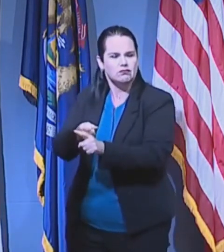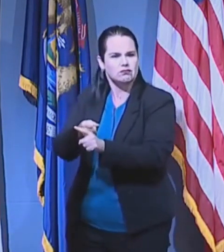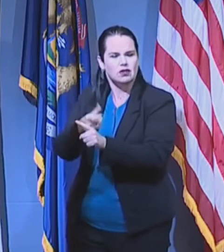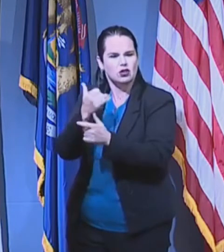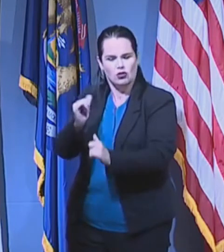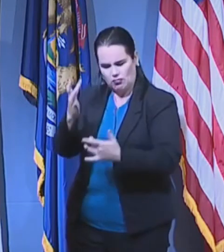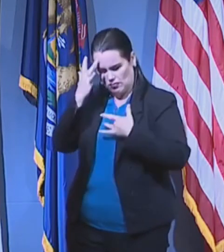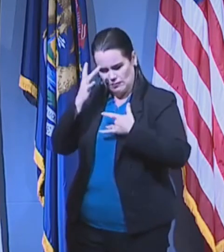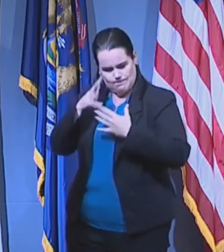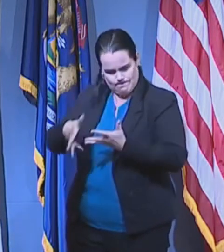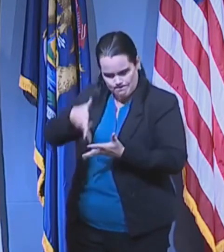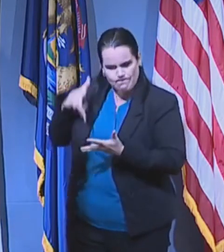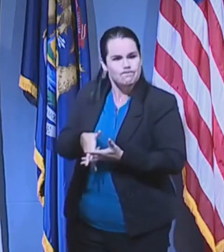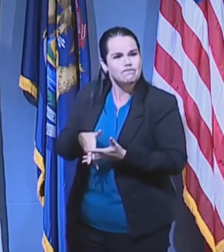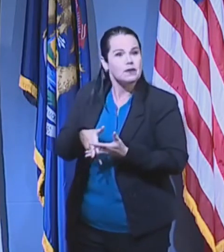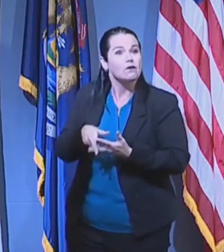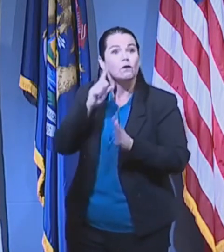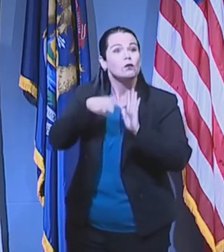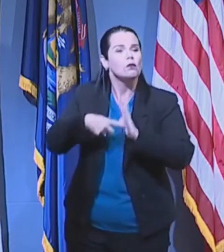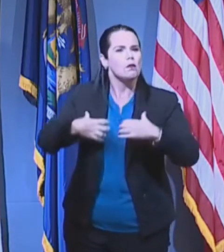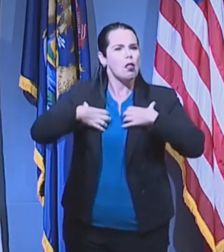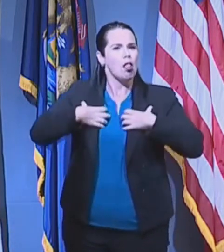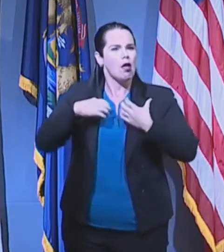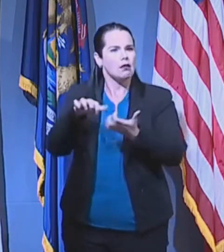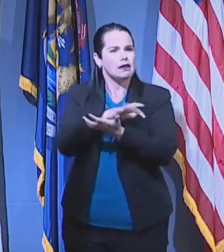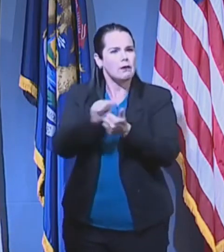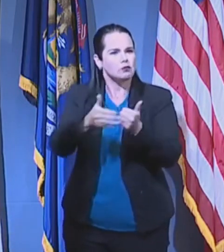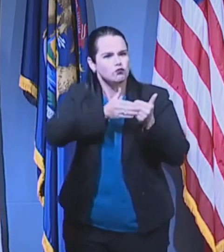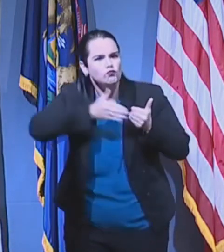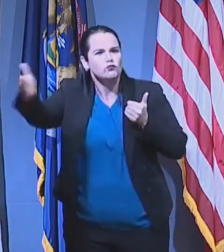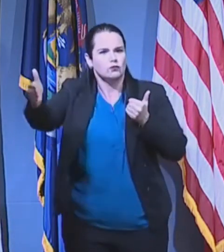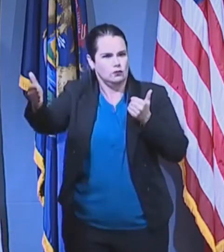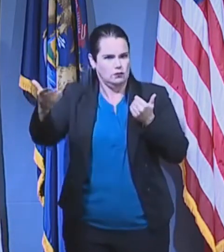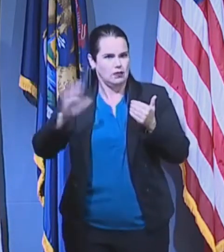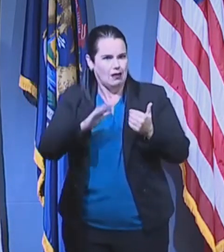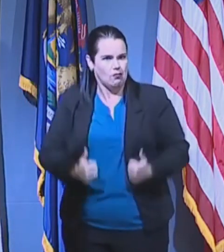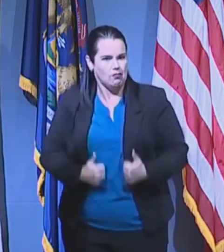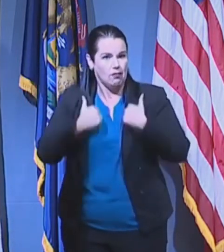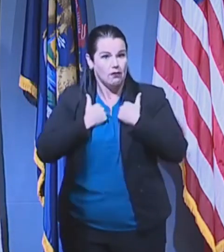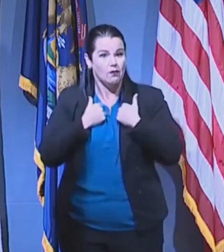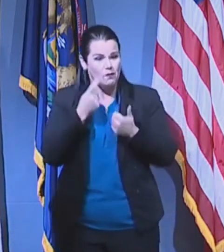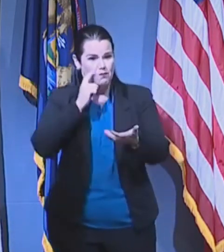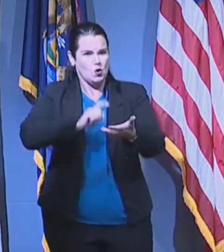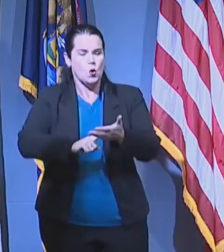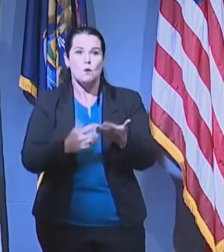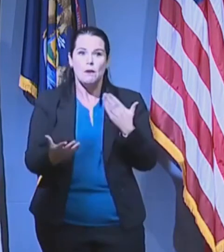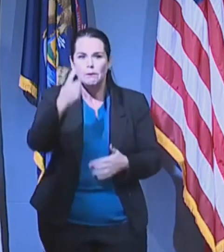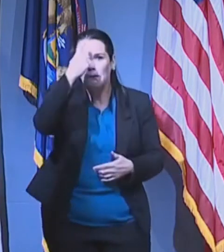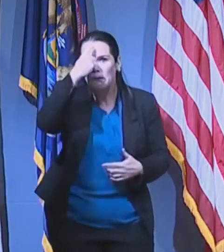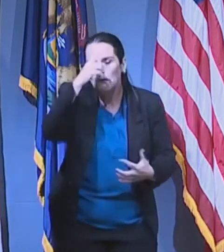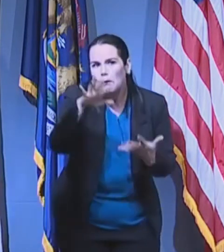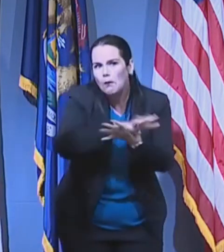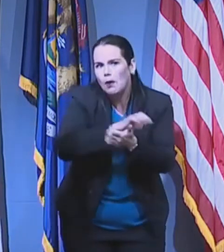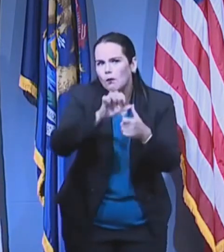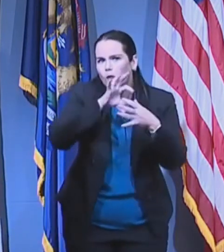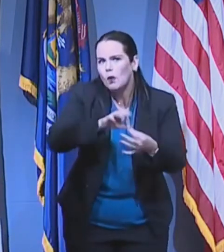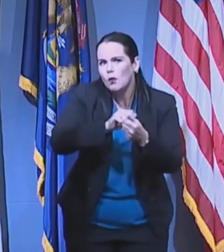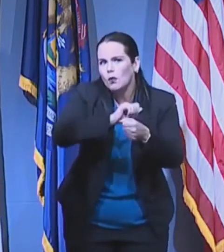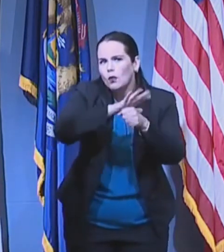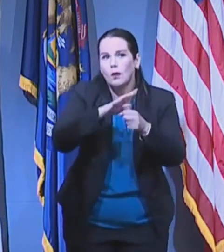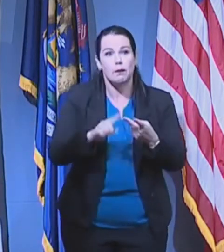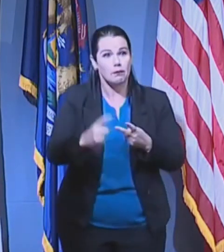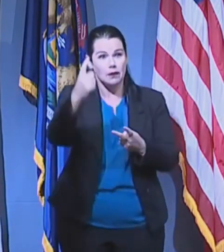have persistent lung damage. We're seeing studies and reports of possible long-term brain damage and psychiatric